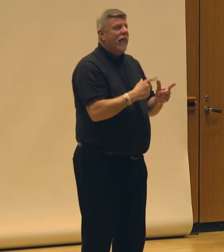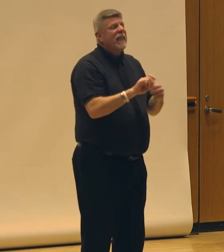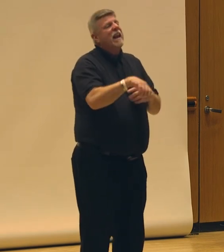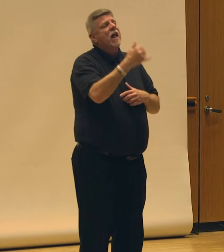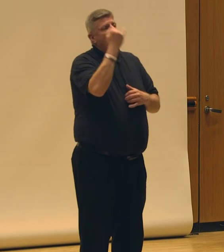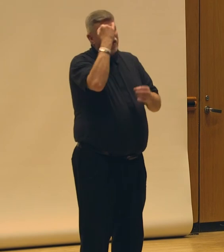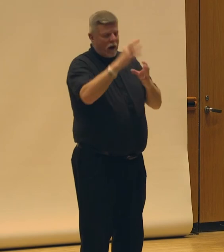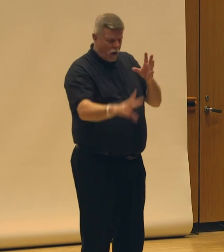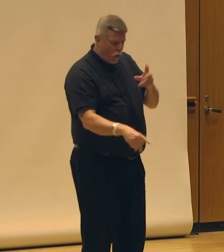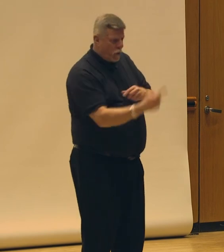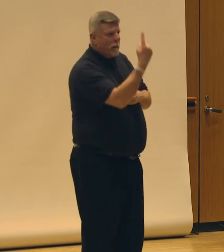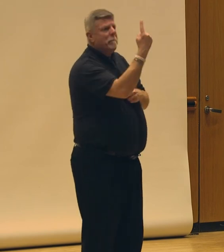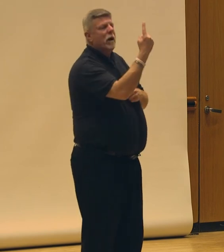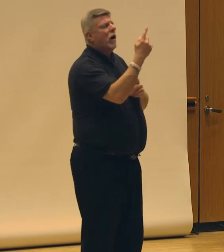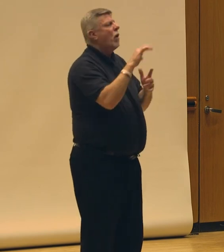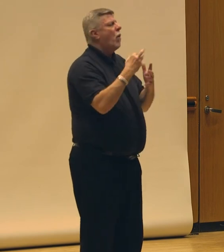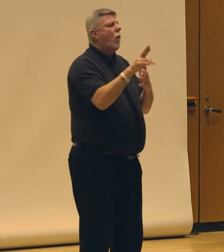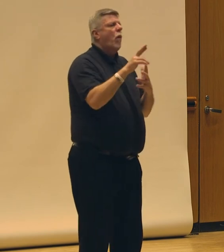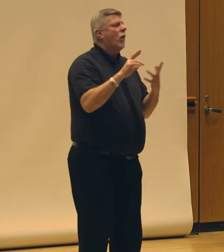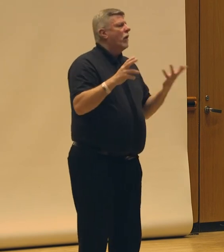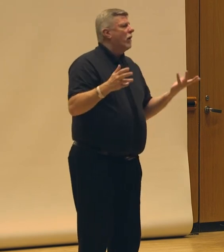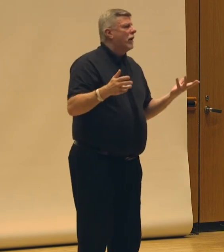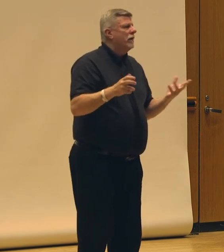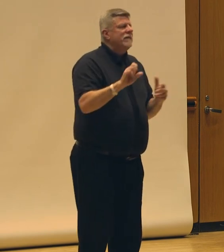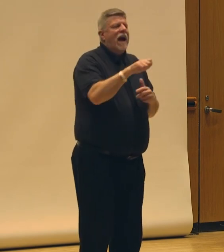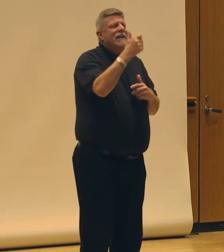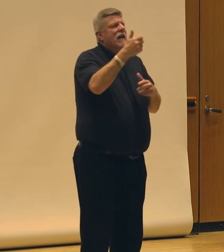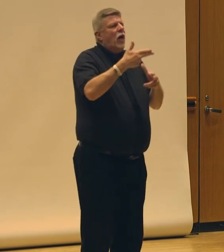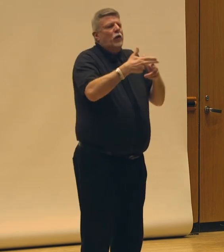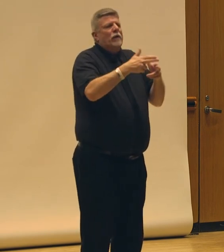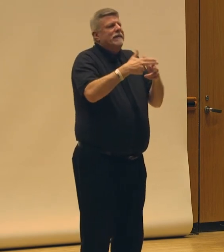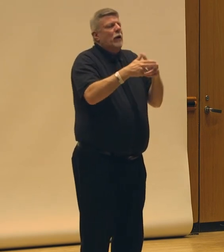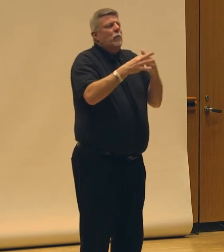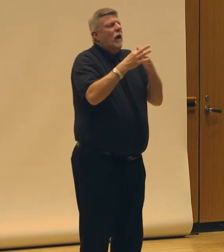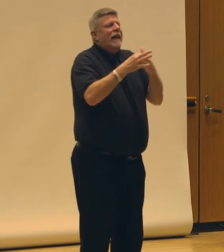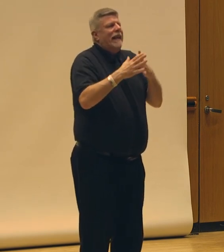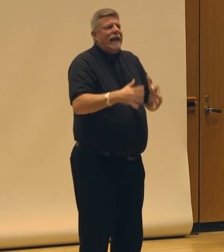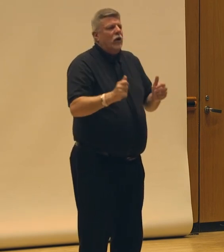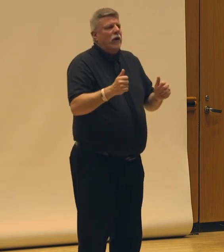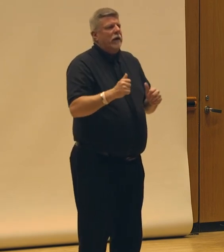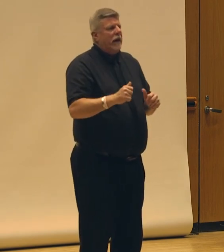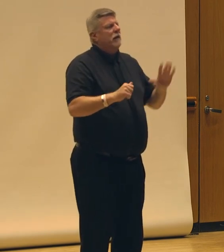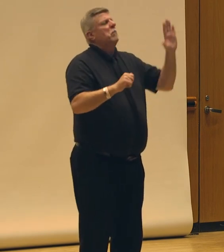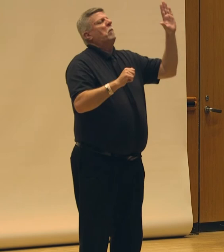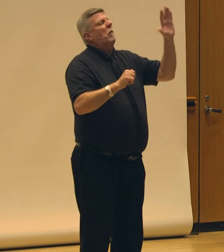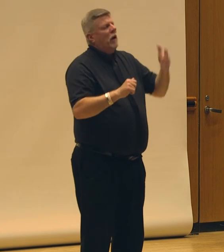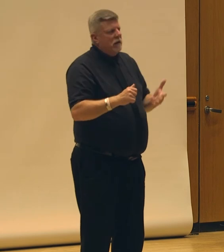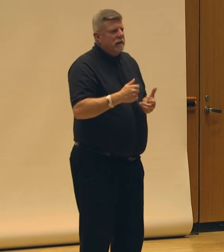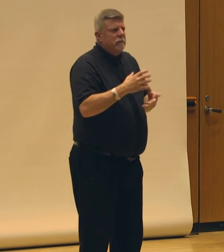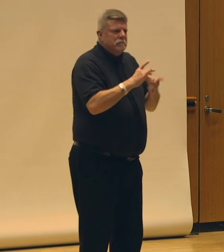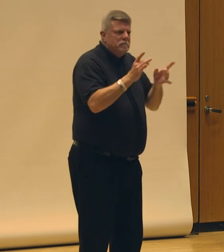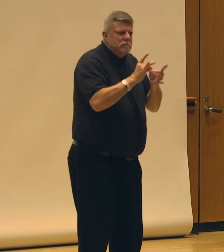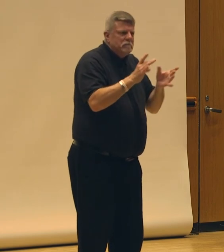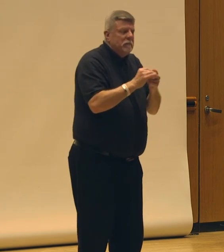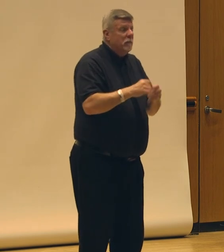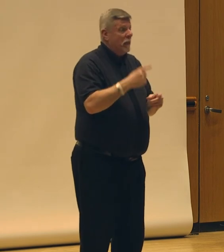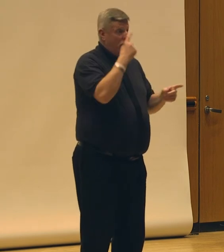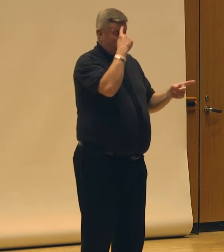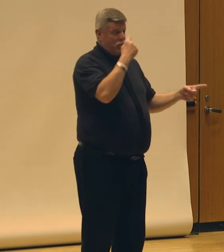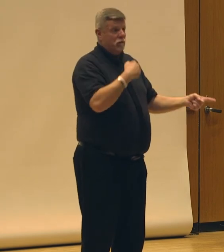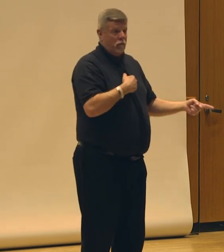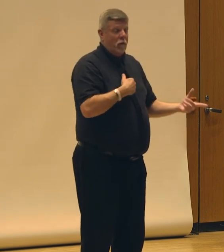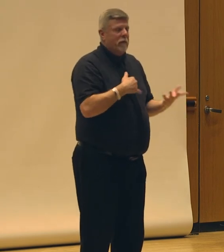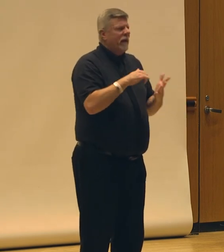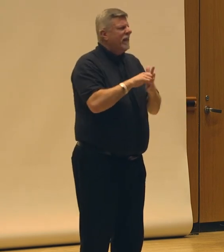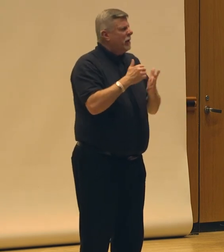idea can emerge, or another temporary leader can step up. And so, for me, that's been a